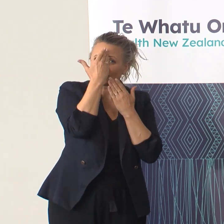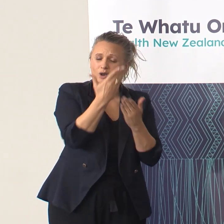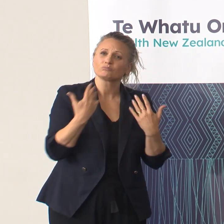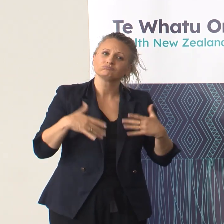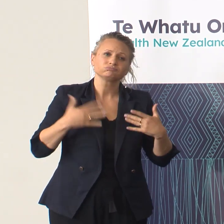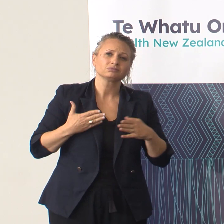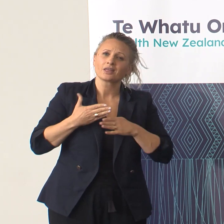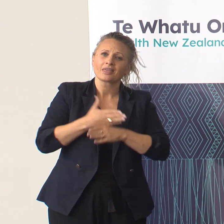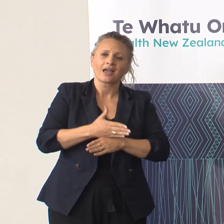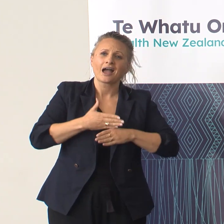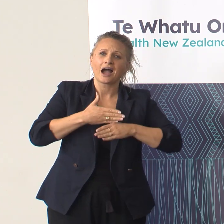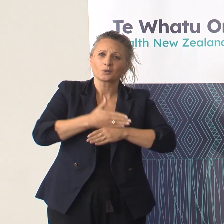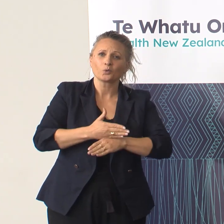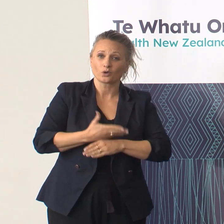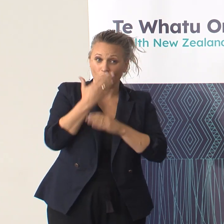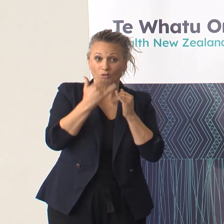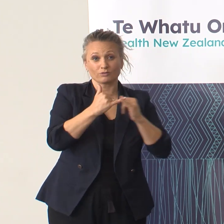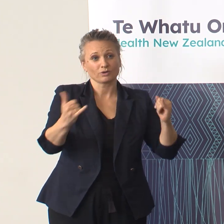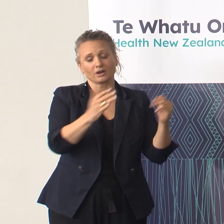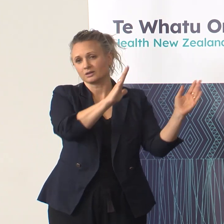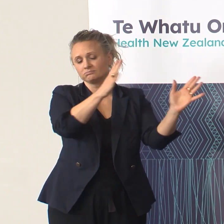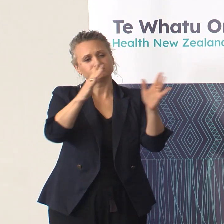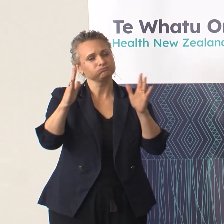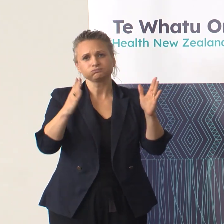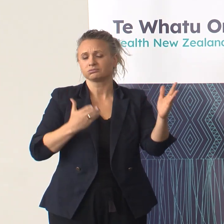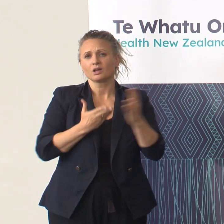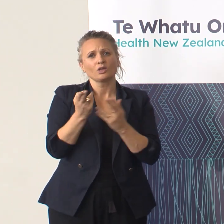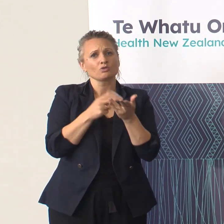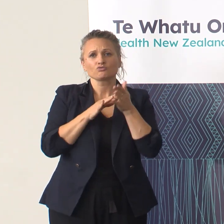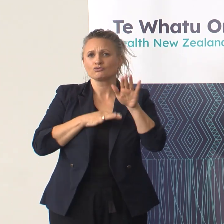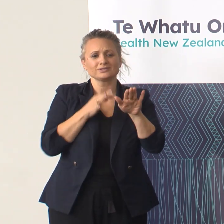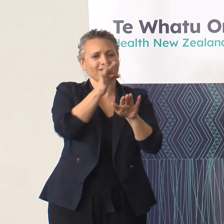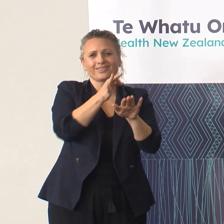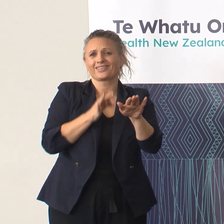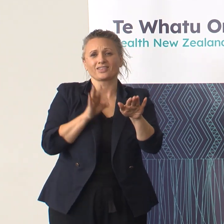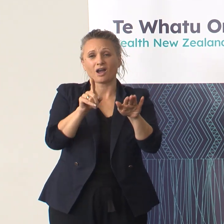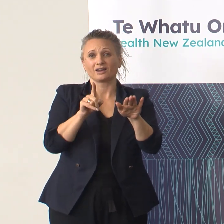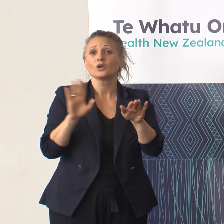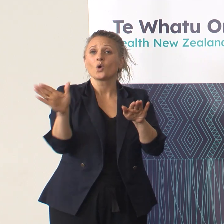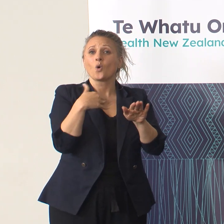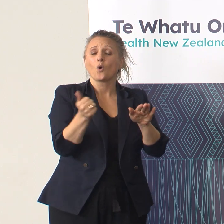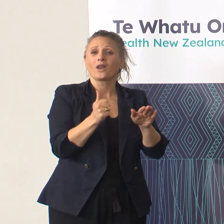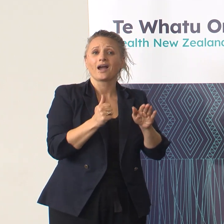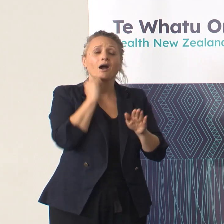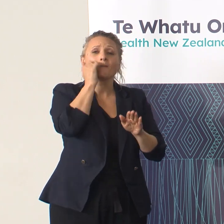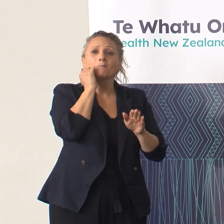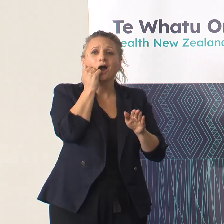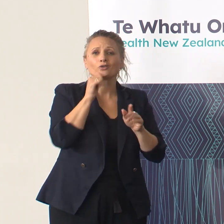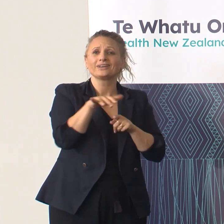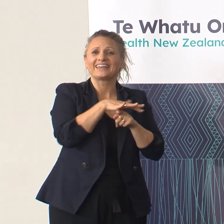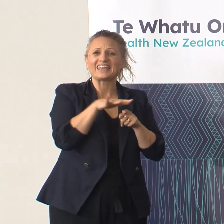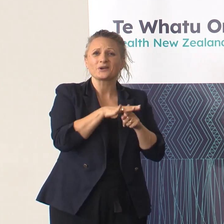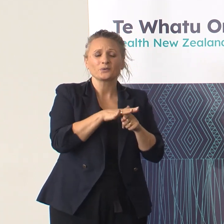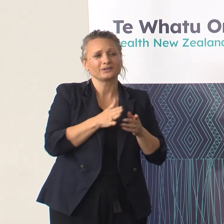work that's been done on the front line all throughout the mō tū, by not only our kaupapa Māori providers, or our iwi providers,